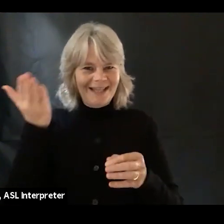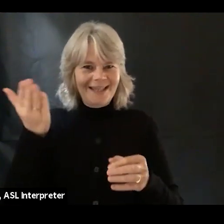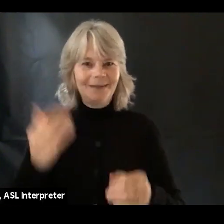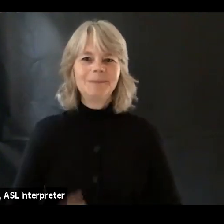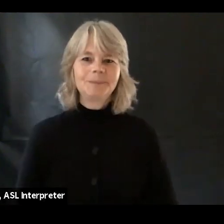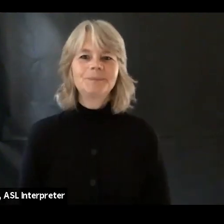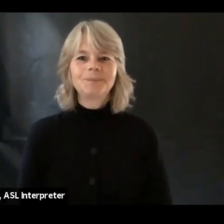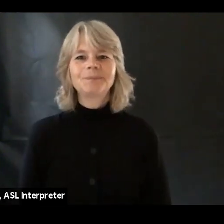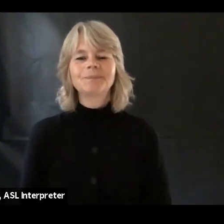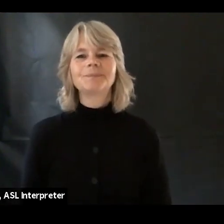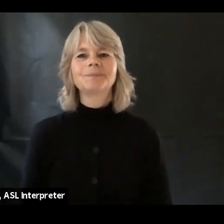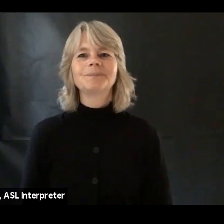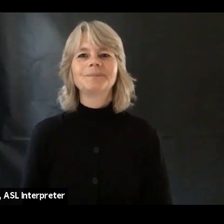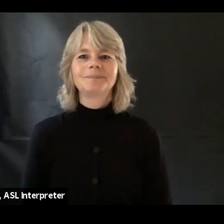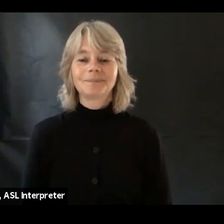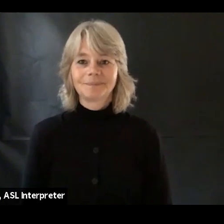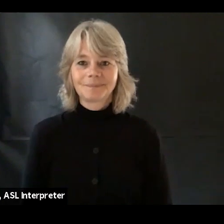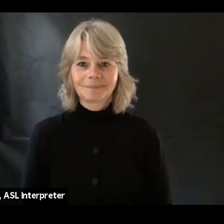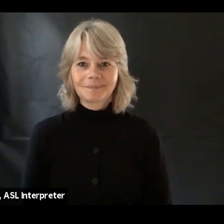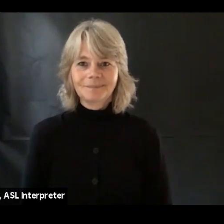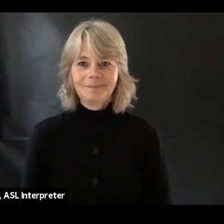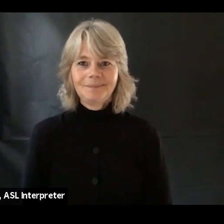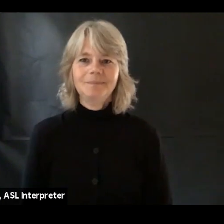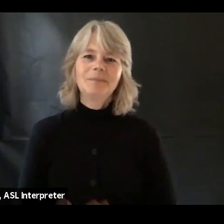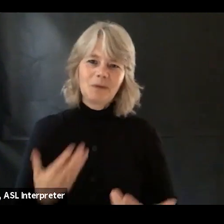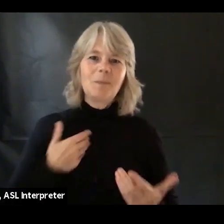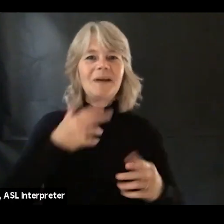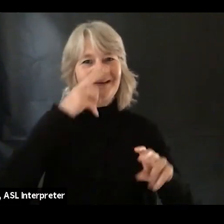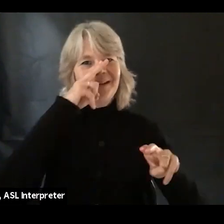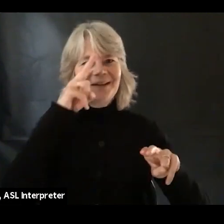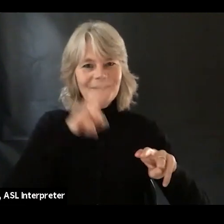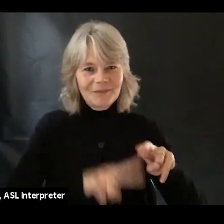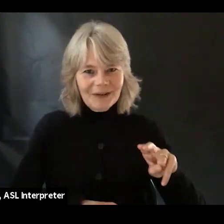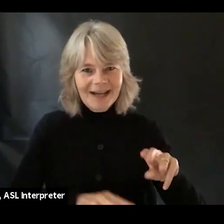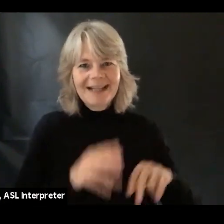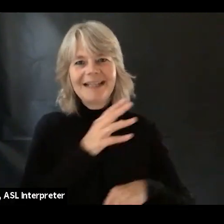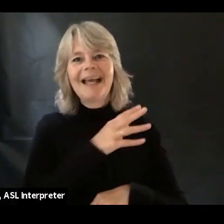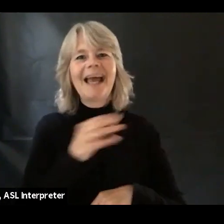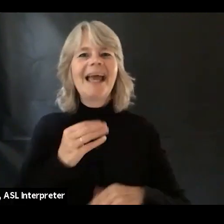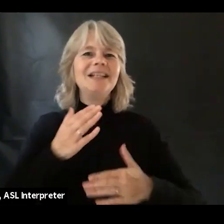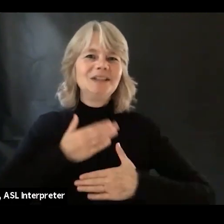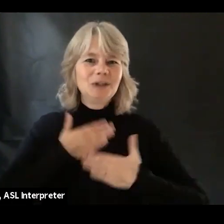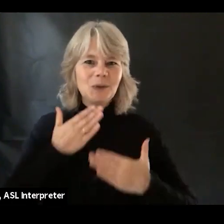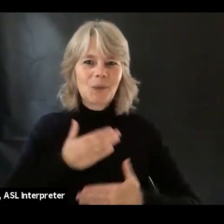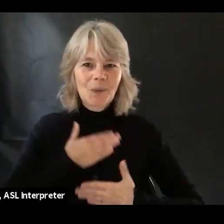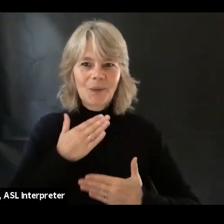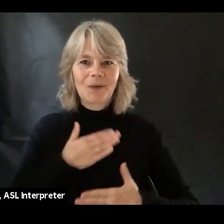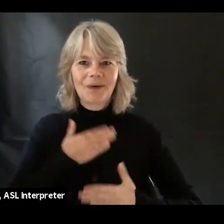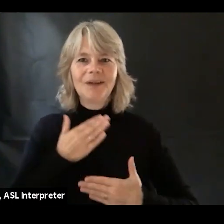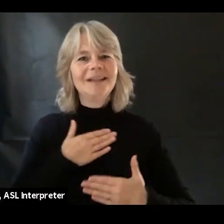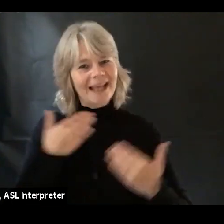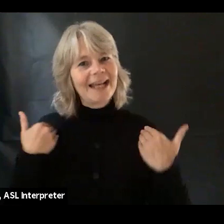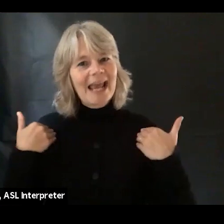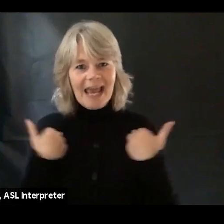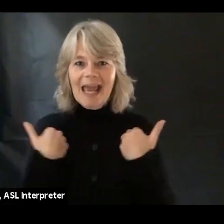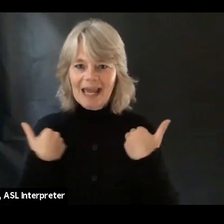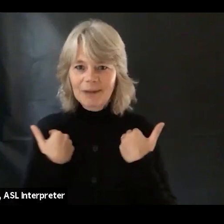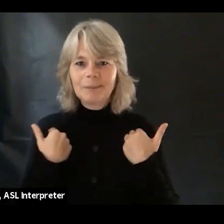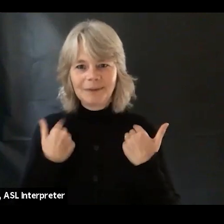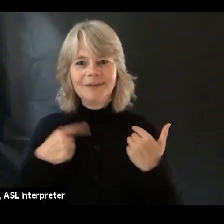A little bit of fun and extra joy that animals in our lives bring. And